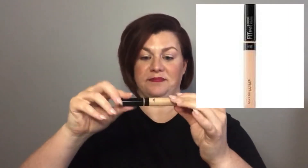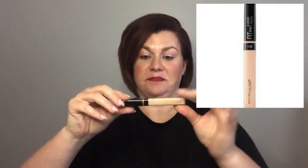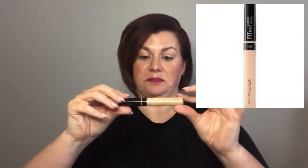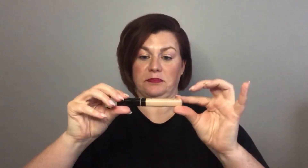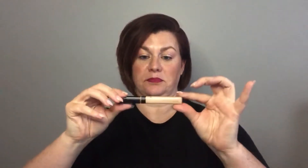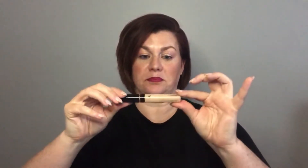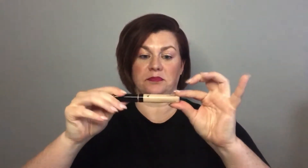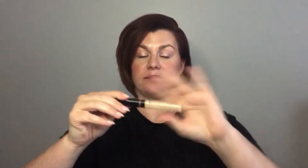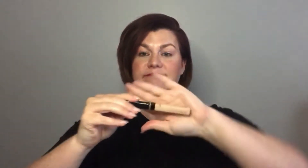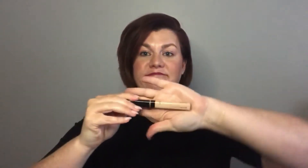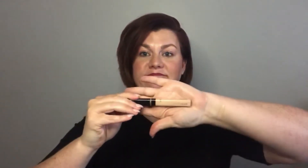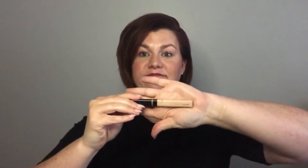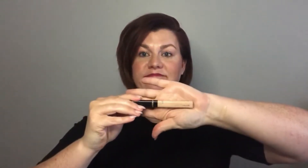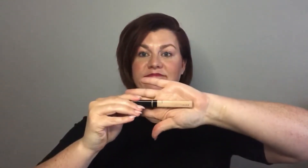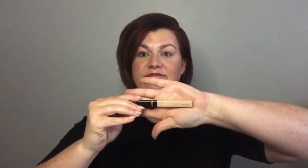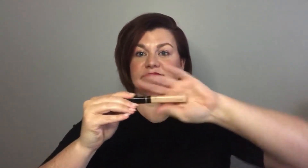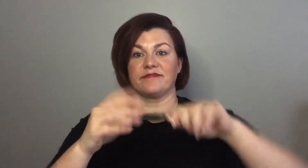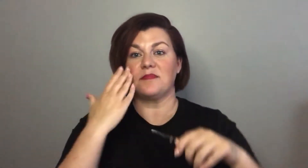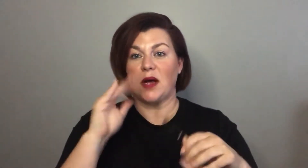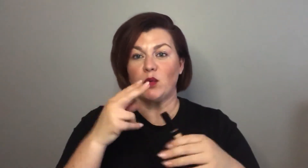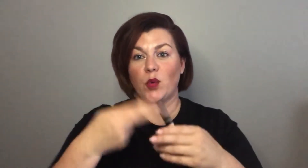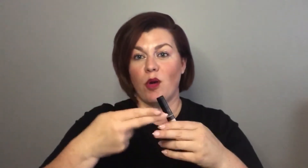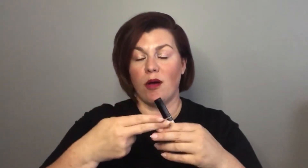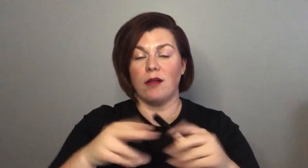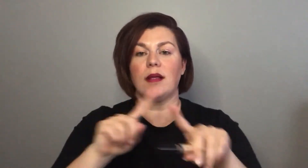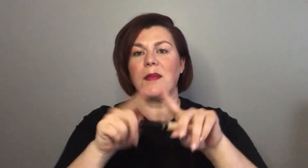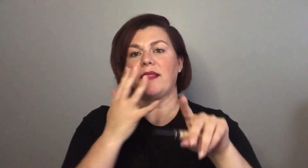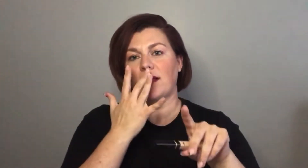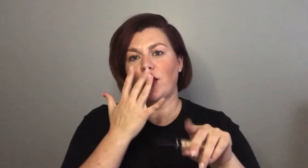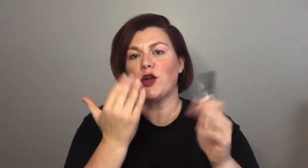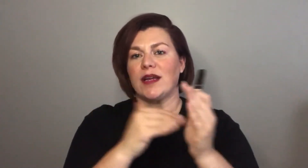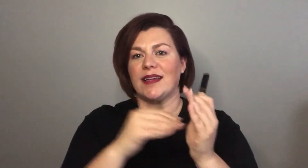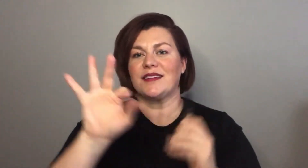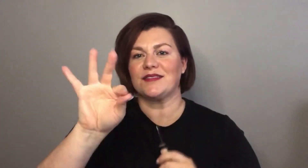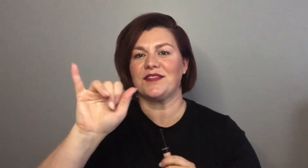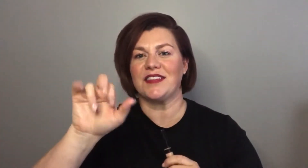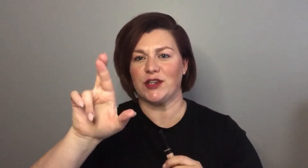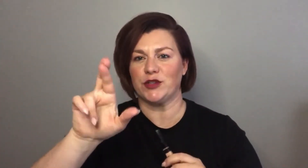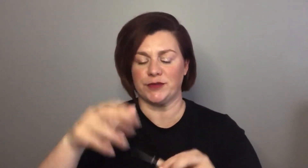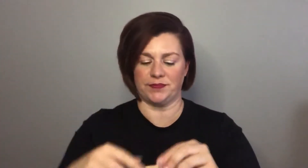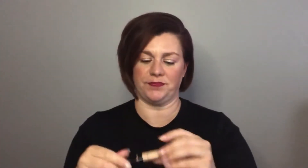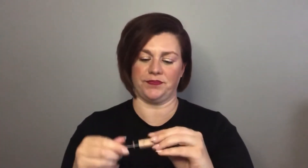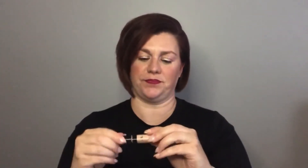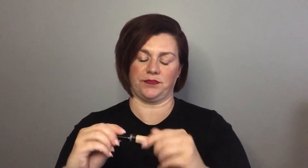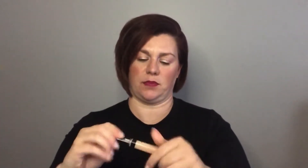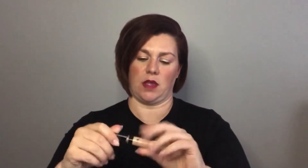it's the Maybelline concealer I can't see what it's called but the color again is Fair